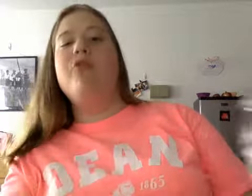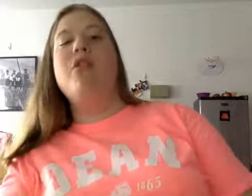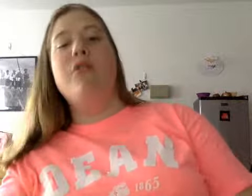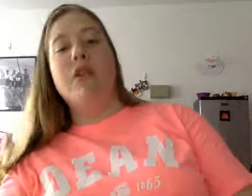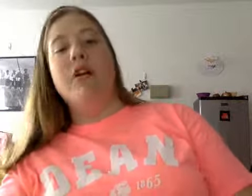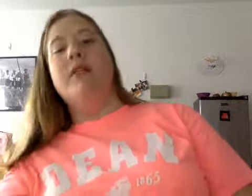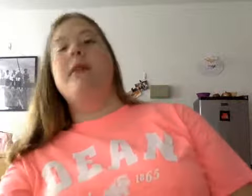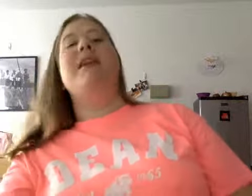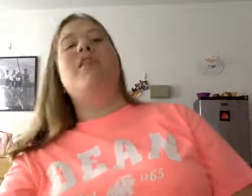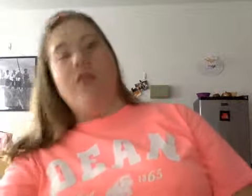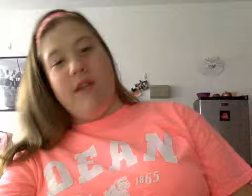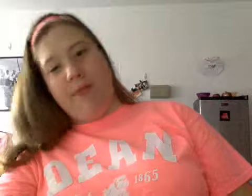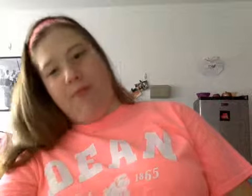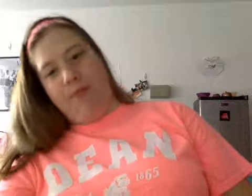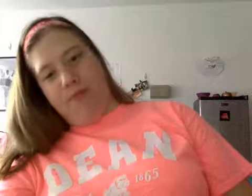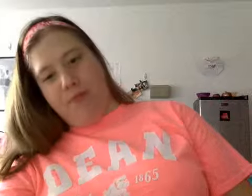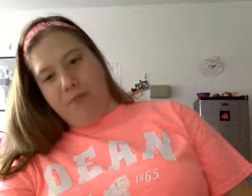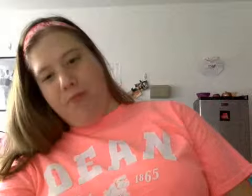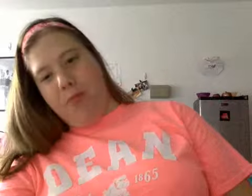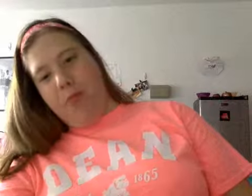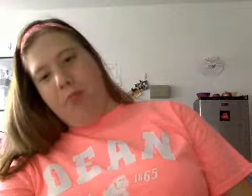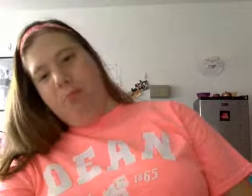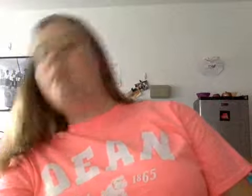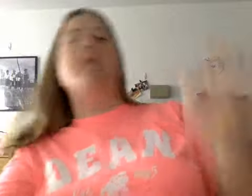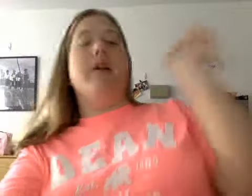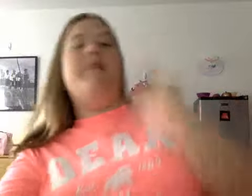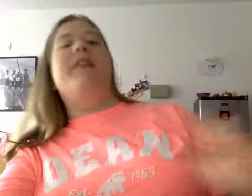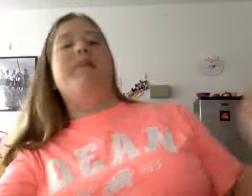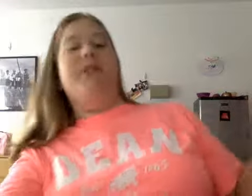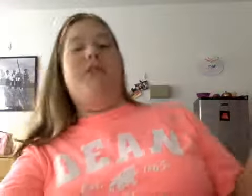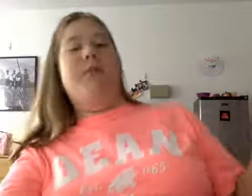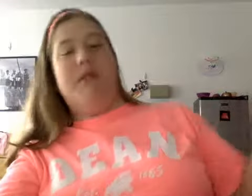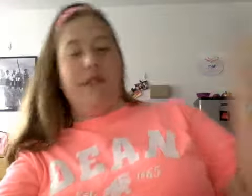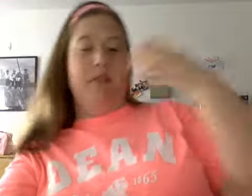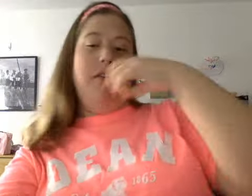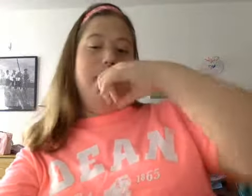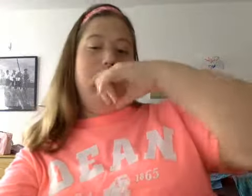so they made a joke a really offensive joke about sick of cell anemia